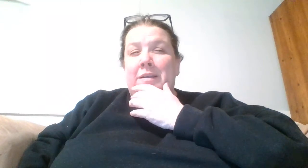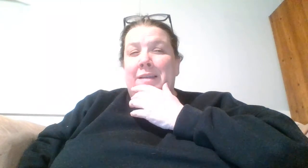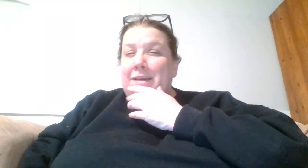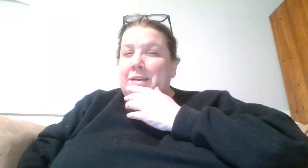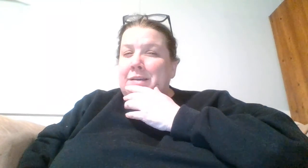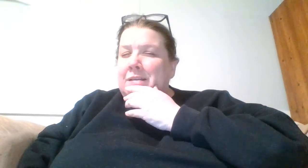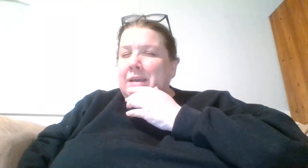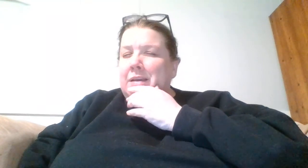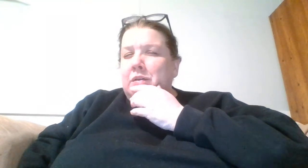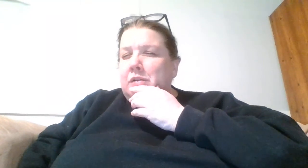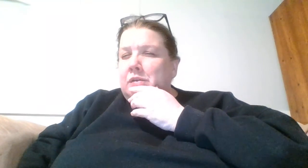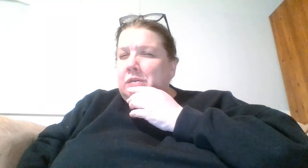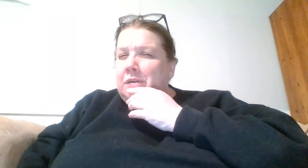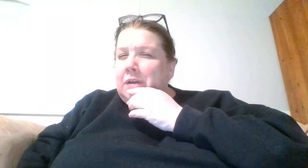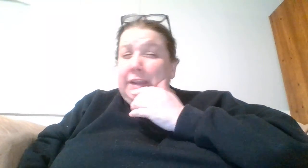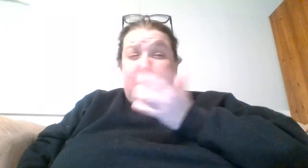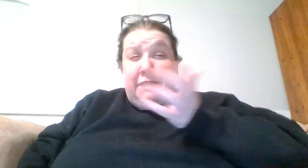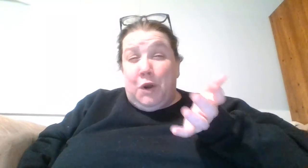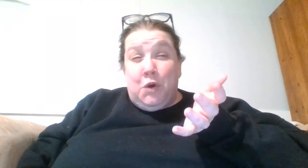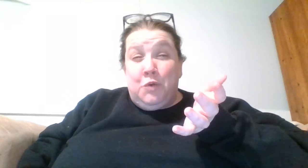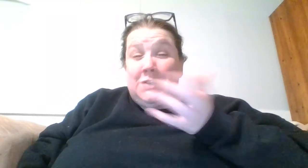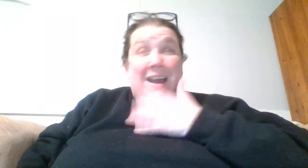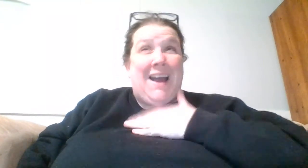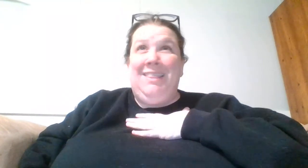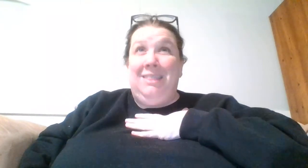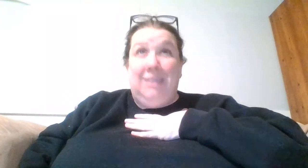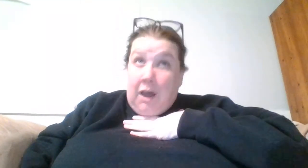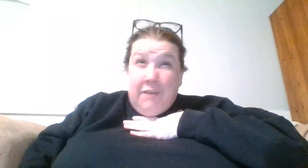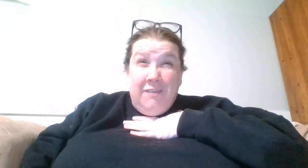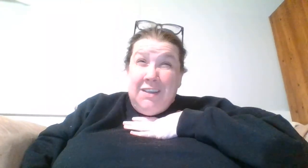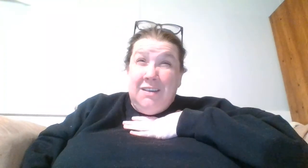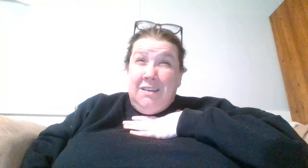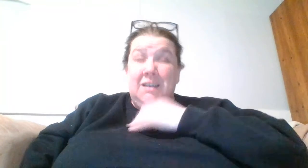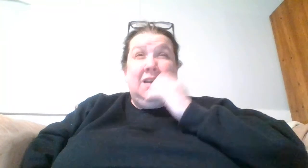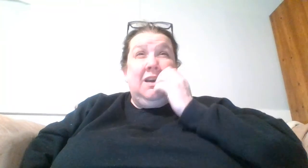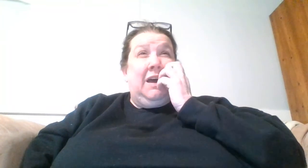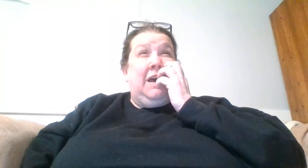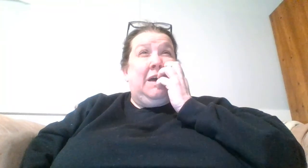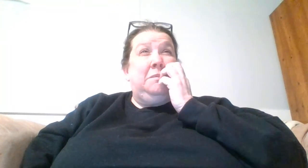like think a league of their own which I loved um